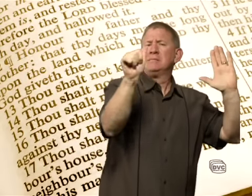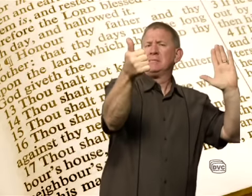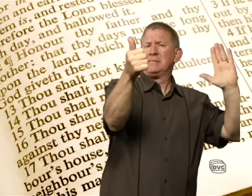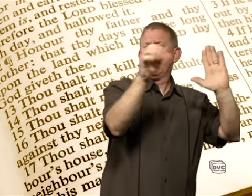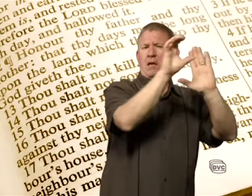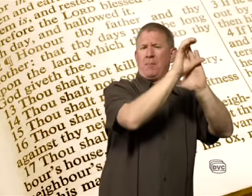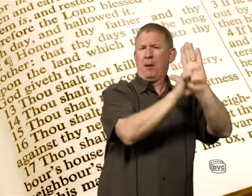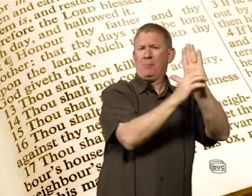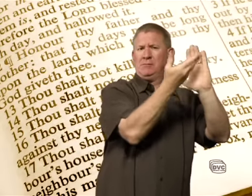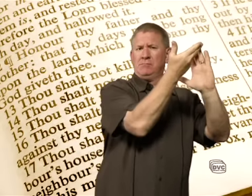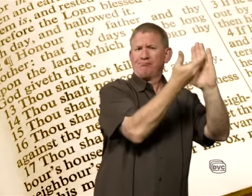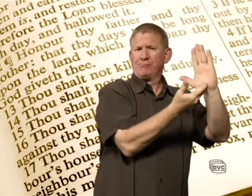Commandments.